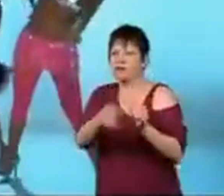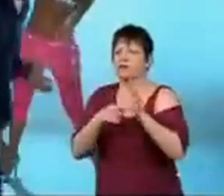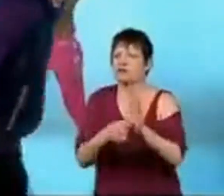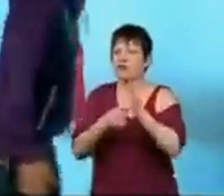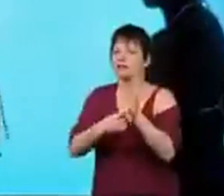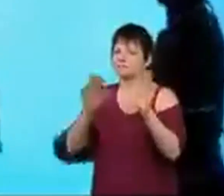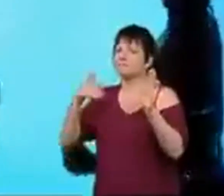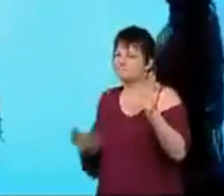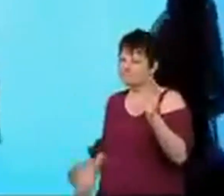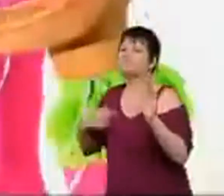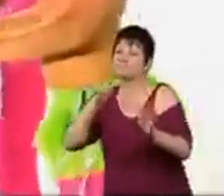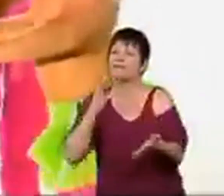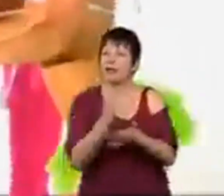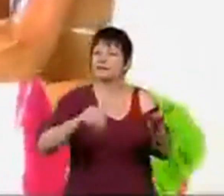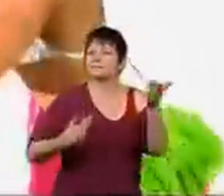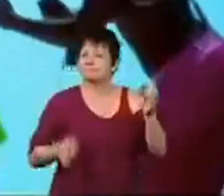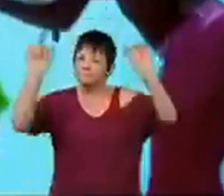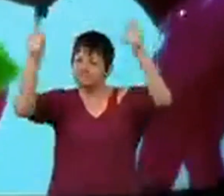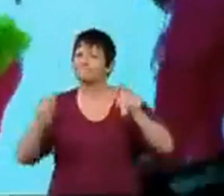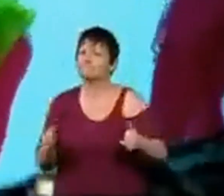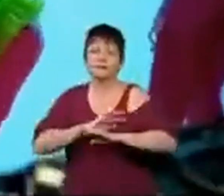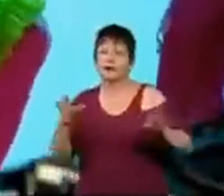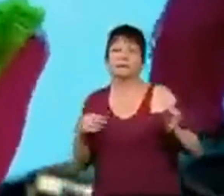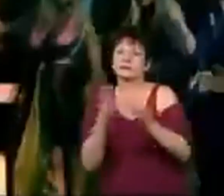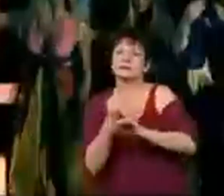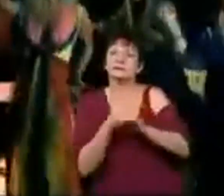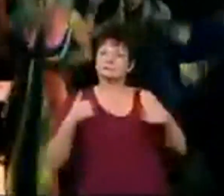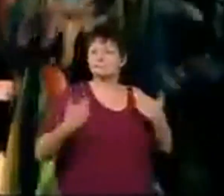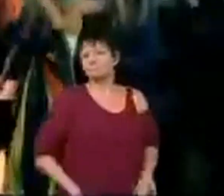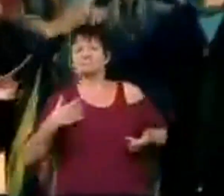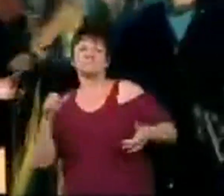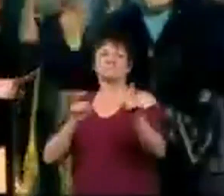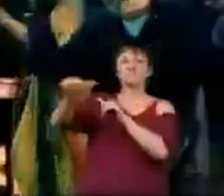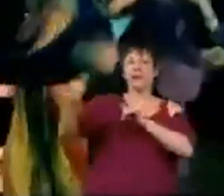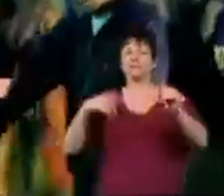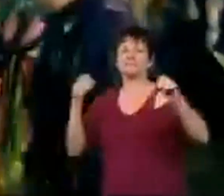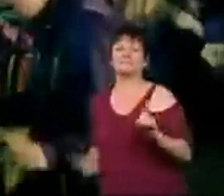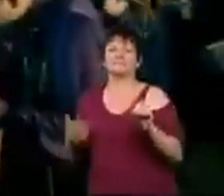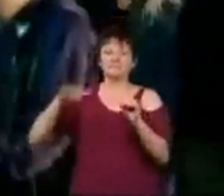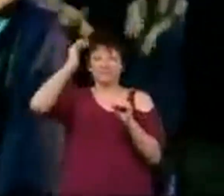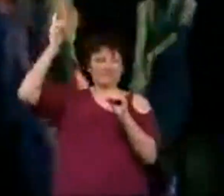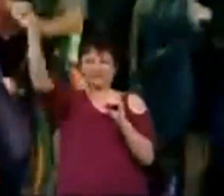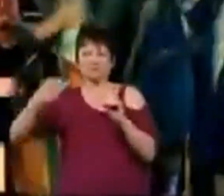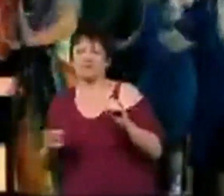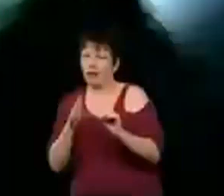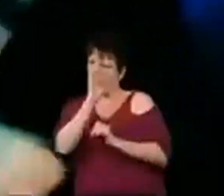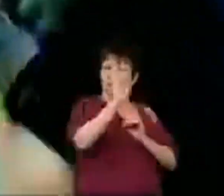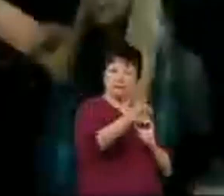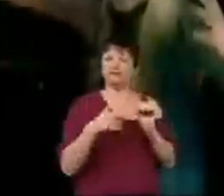witness when i do this i'll prove that great emcees exist i insist that this you don't miss blackout business at the best now there's no rest back on set directed